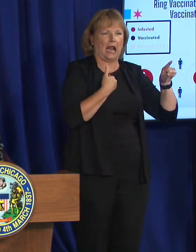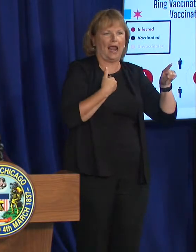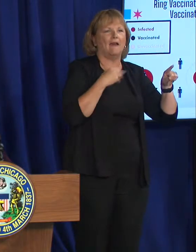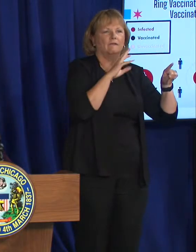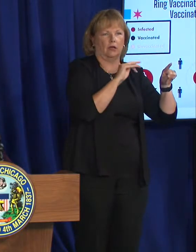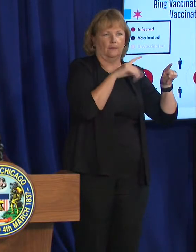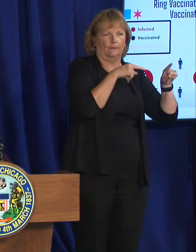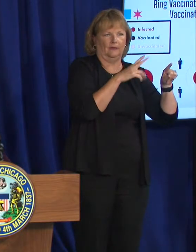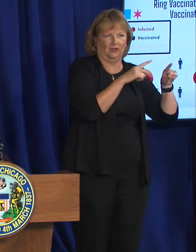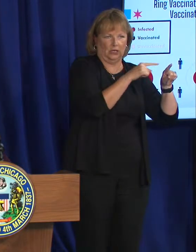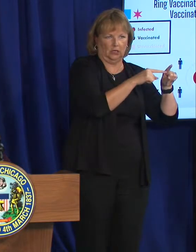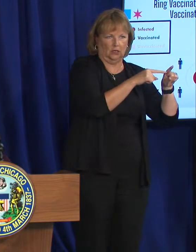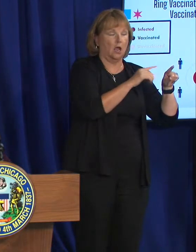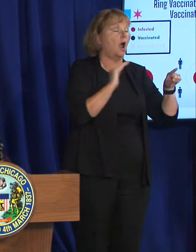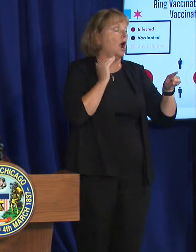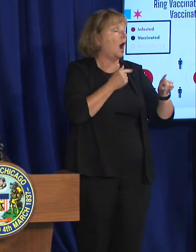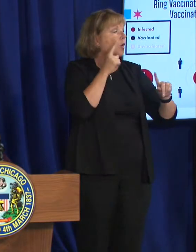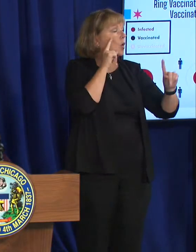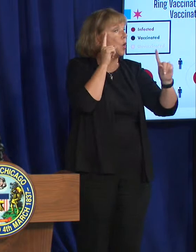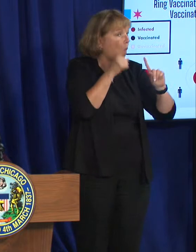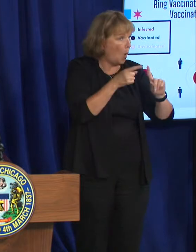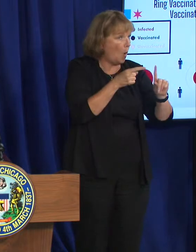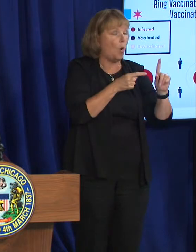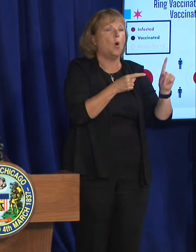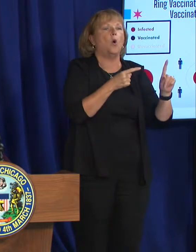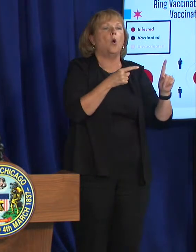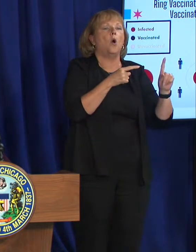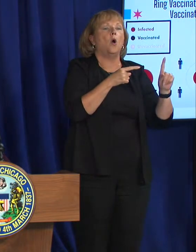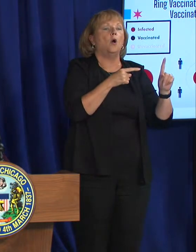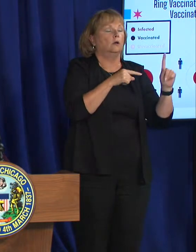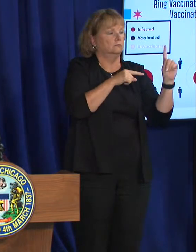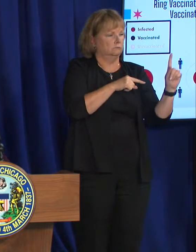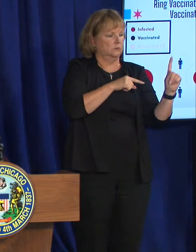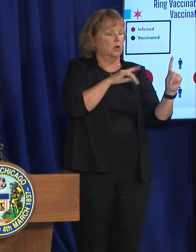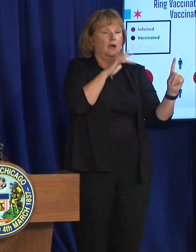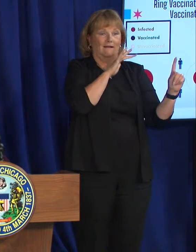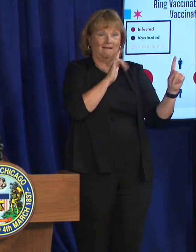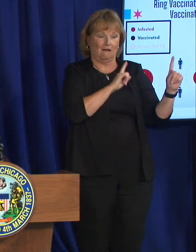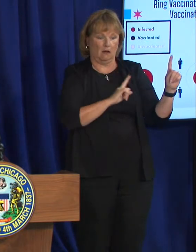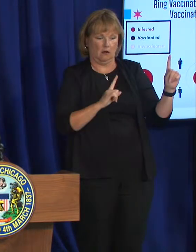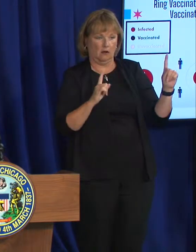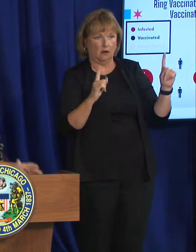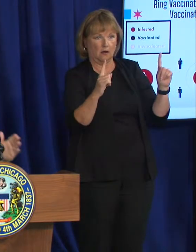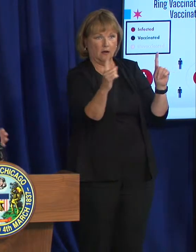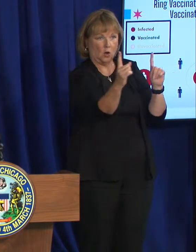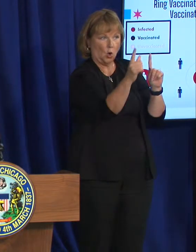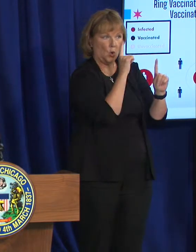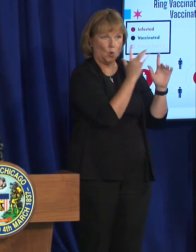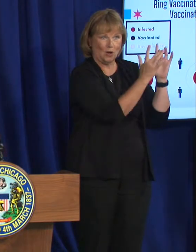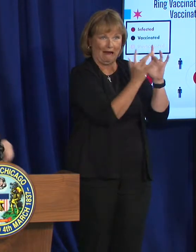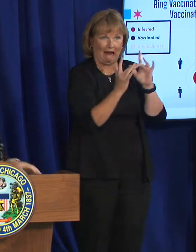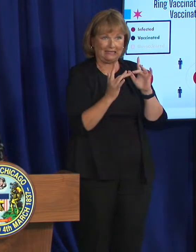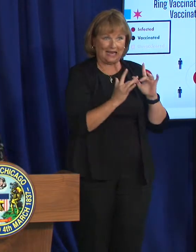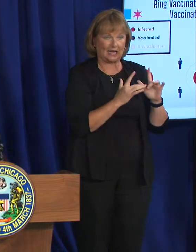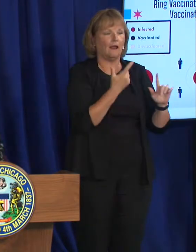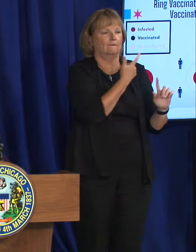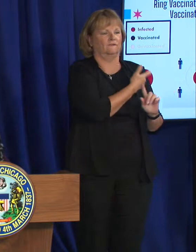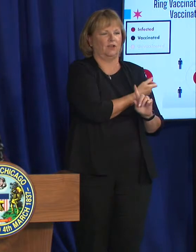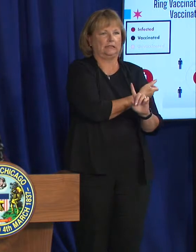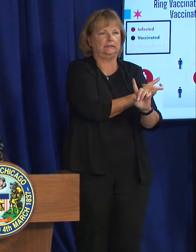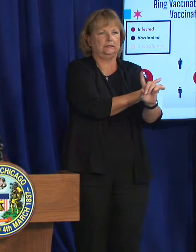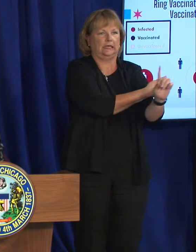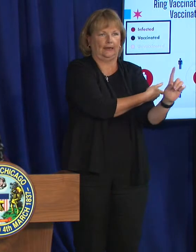our top goal is to vaccinate all contacts of that infected case what you see in the middle.